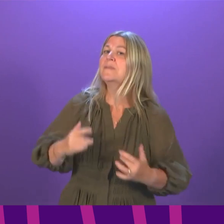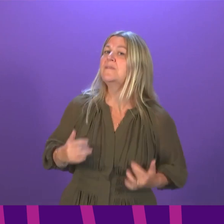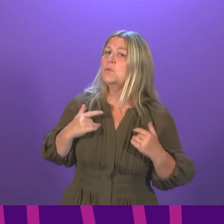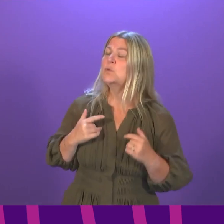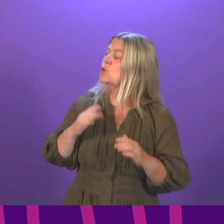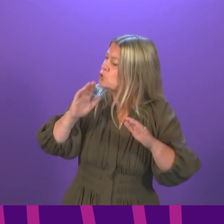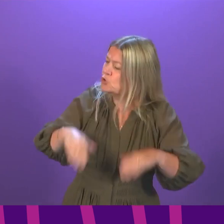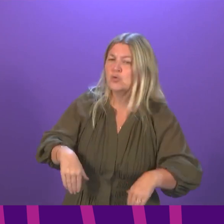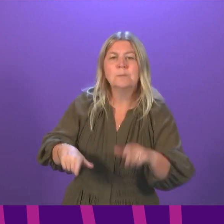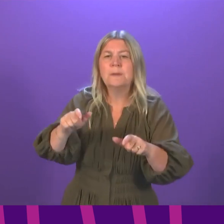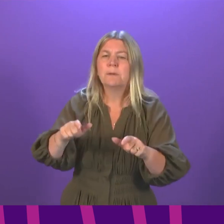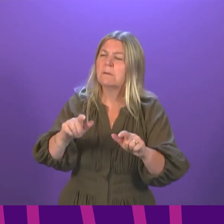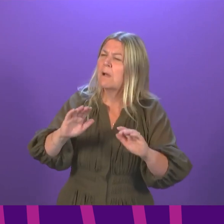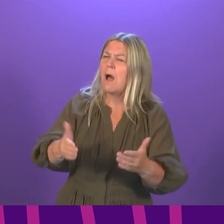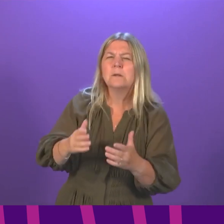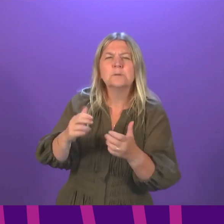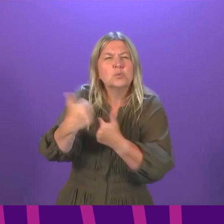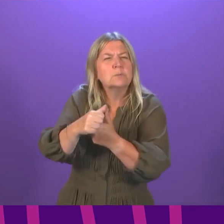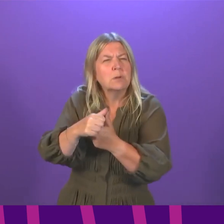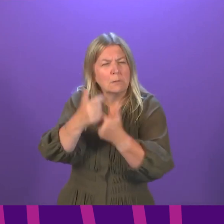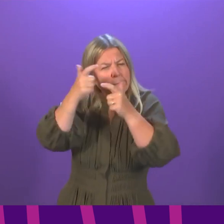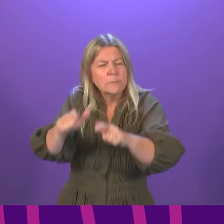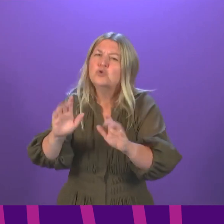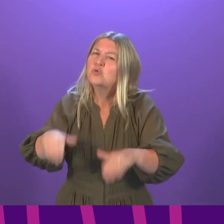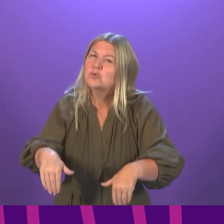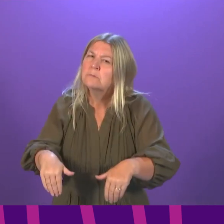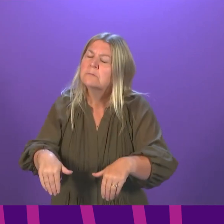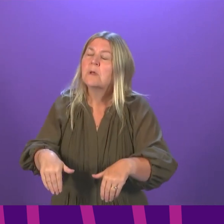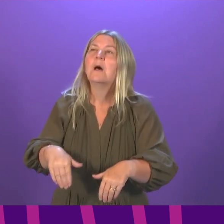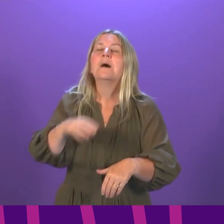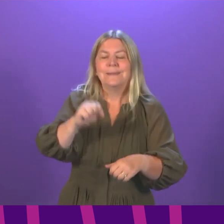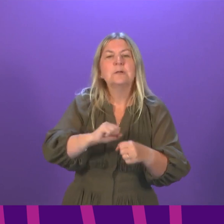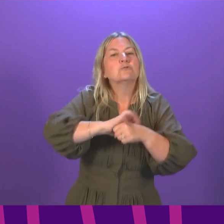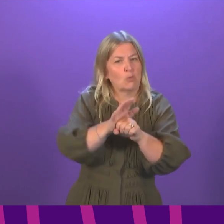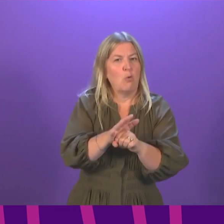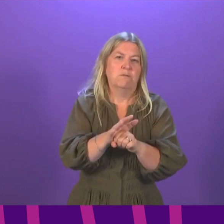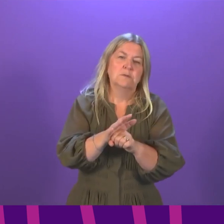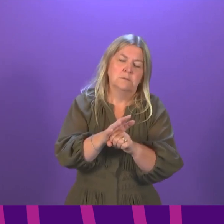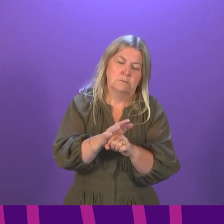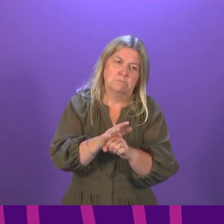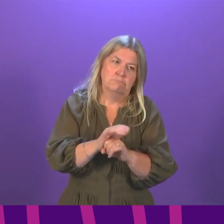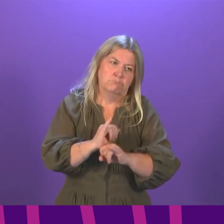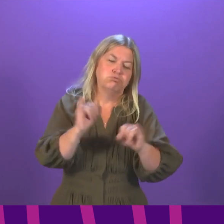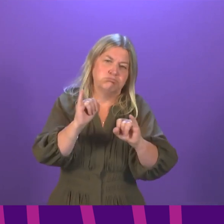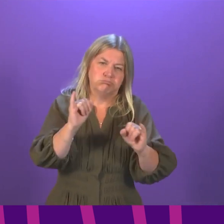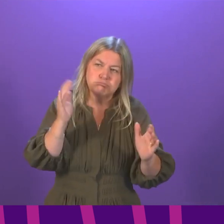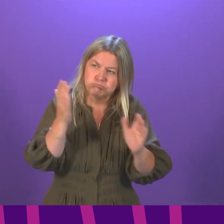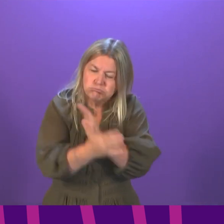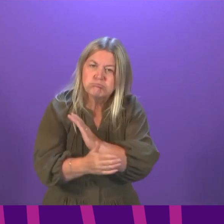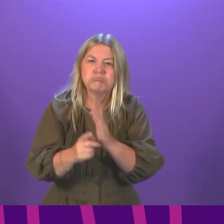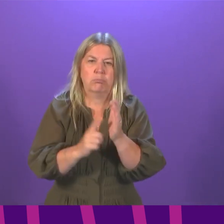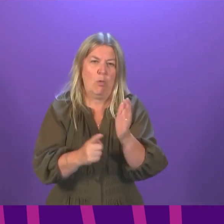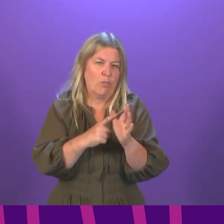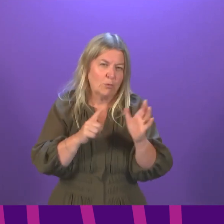people in unsuitable accommodation and that while Covid has caused unavoidable disruption and difficulties for local authorities,